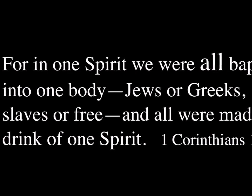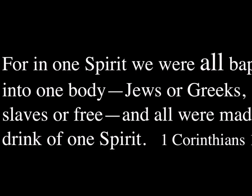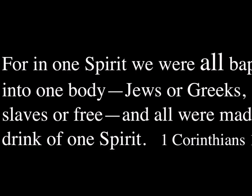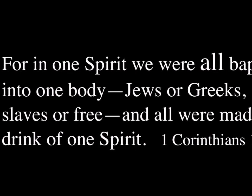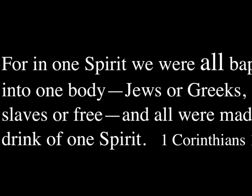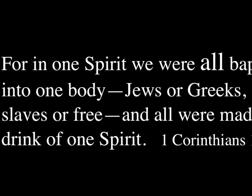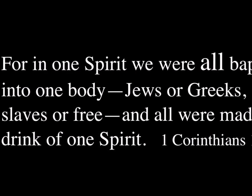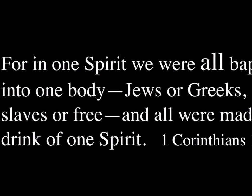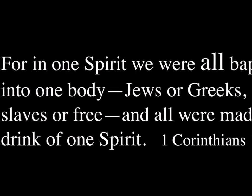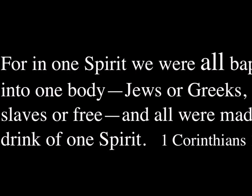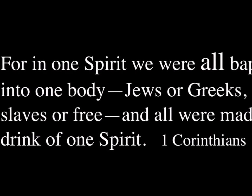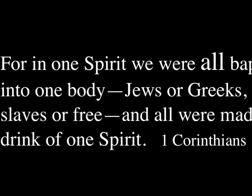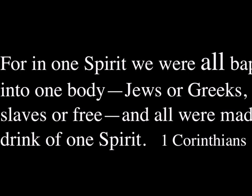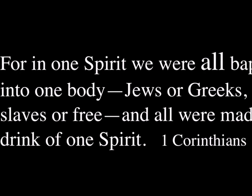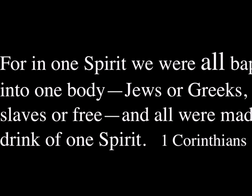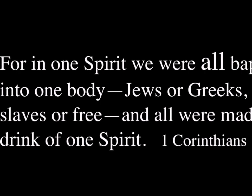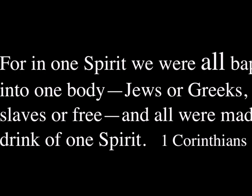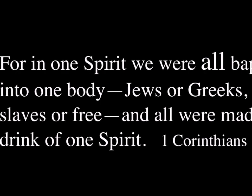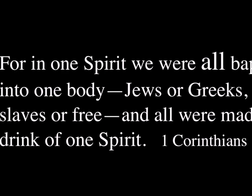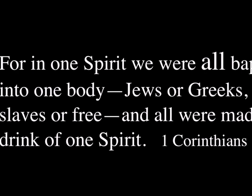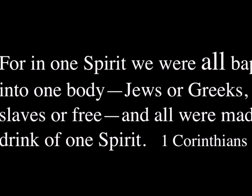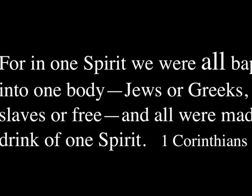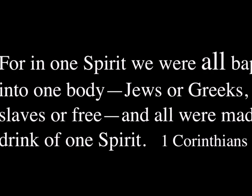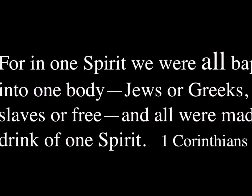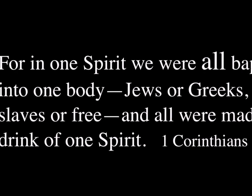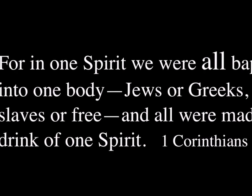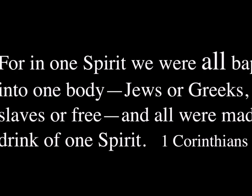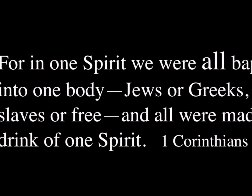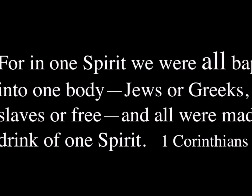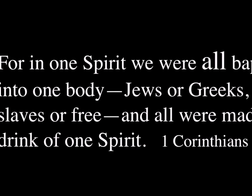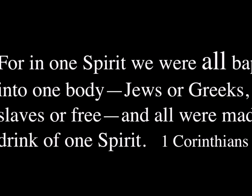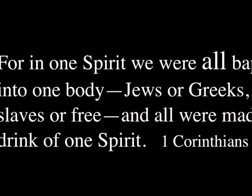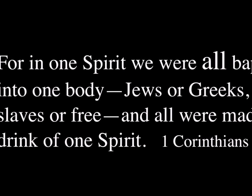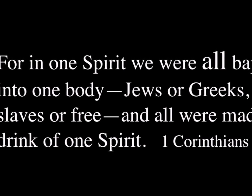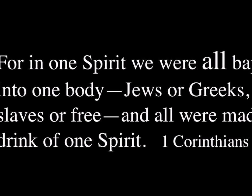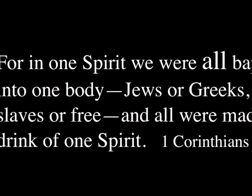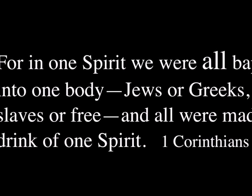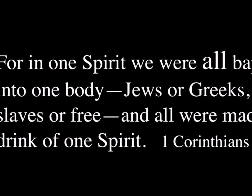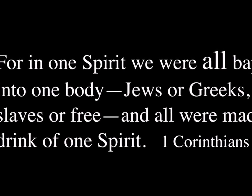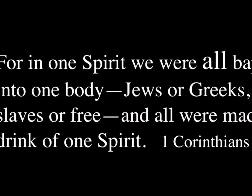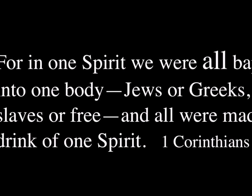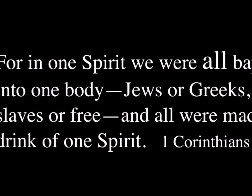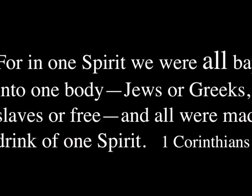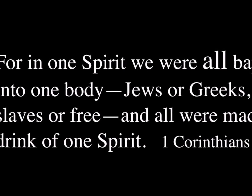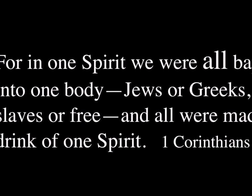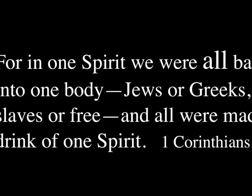into one body. Jews or Greeks, slaves or free, and all were made to drink of one Spirit.